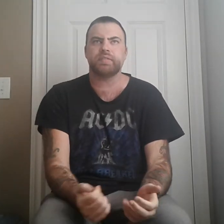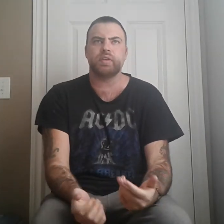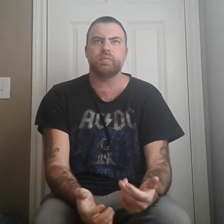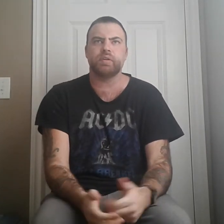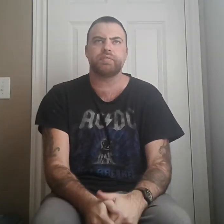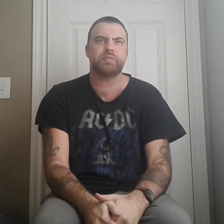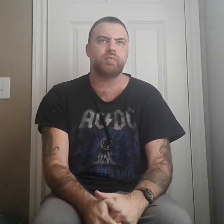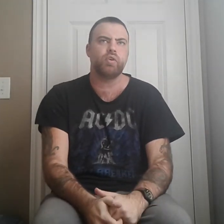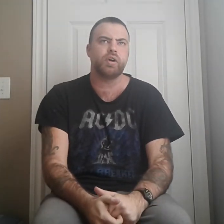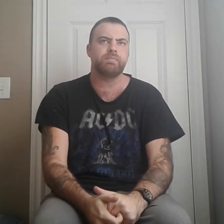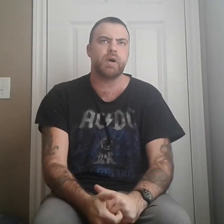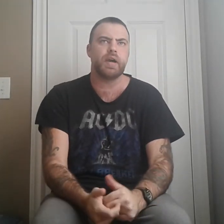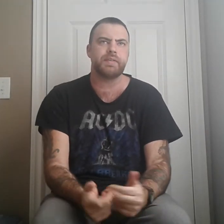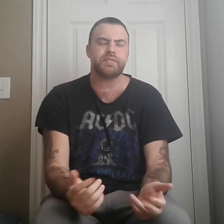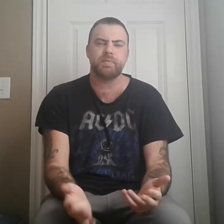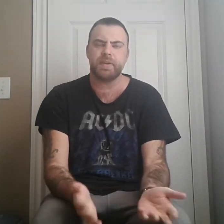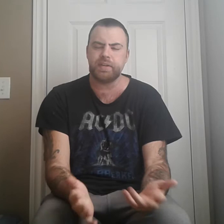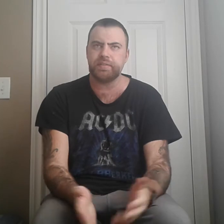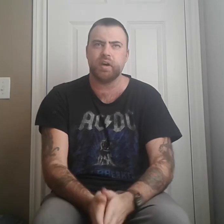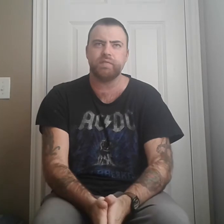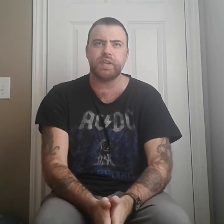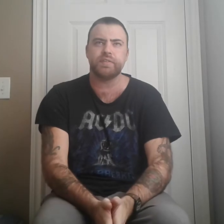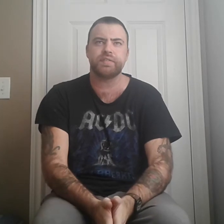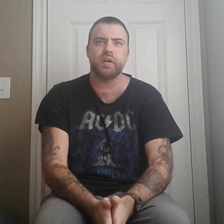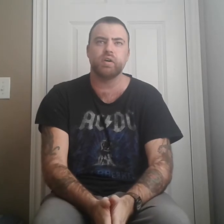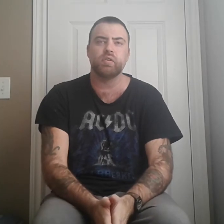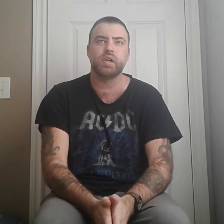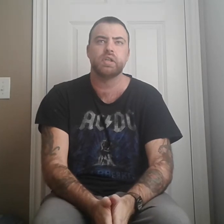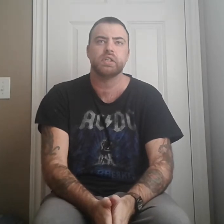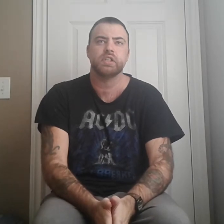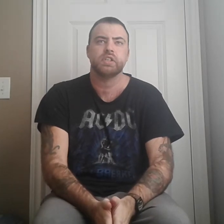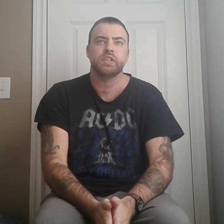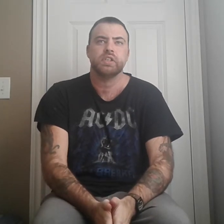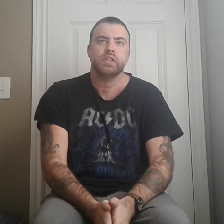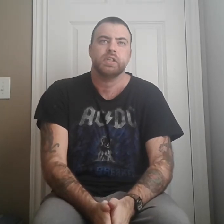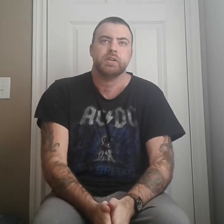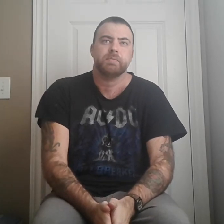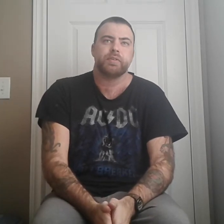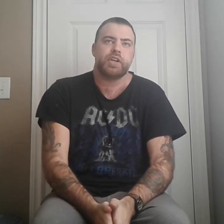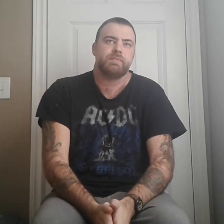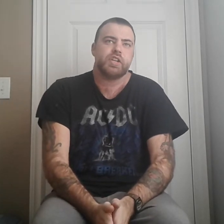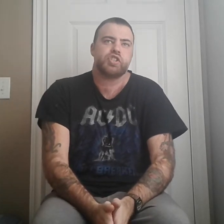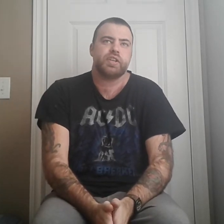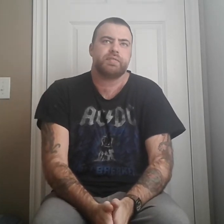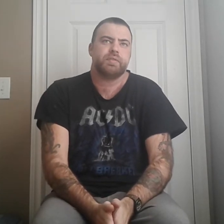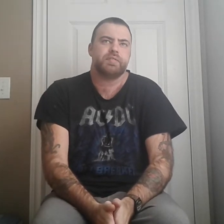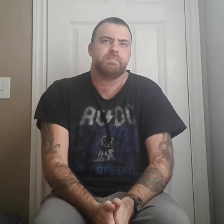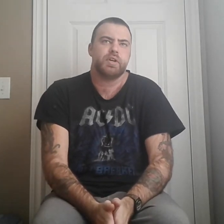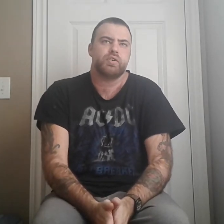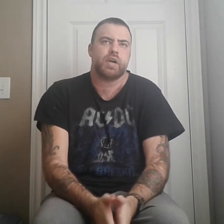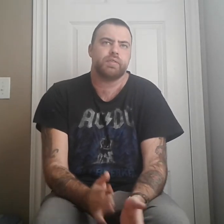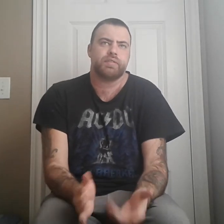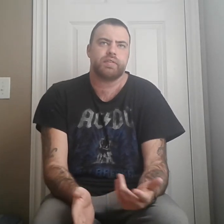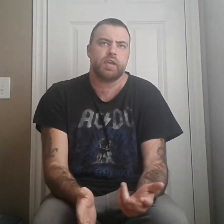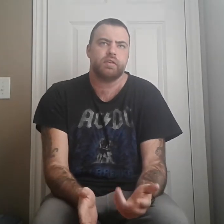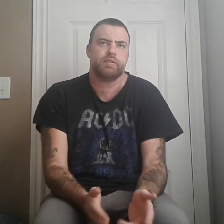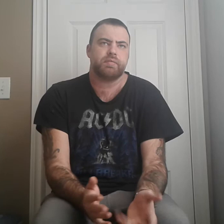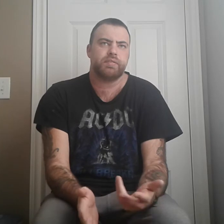So they were swarmed by so many zombies. So pretty much this was about, I would say, this was